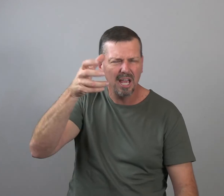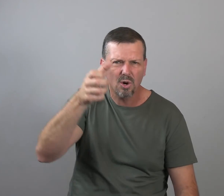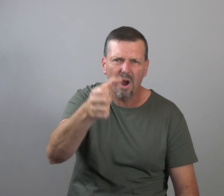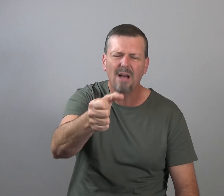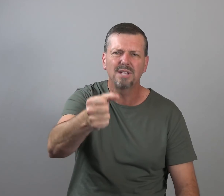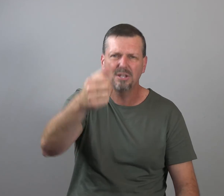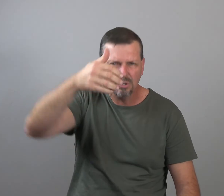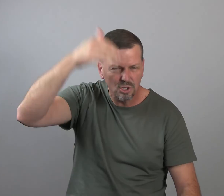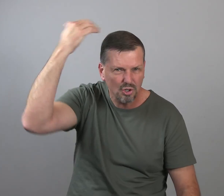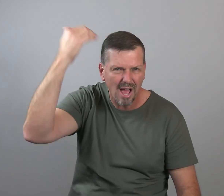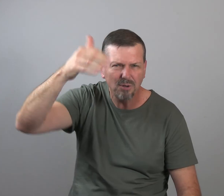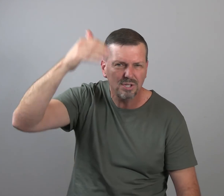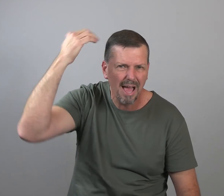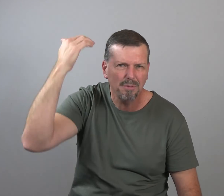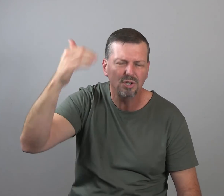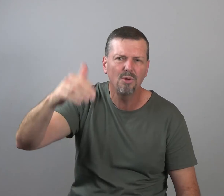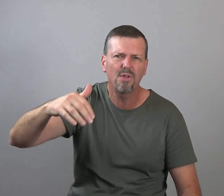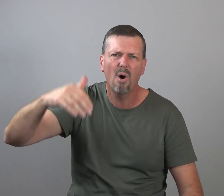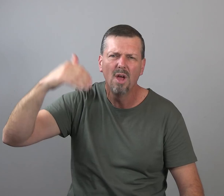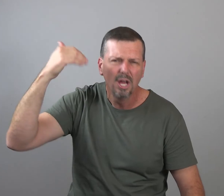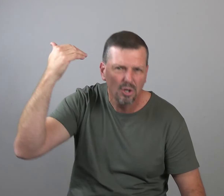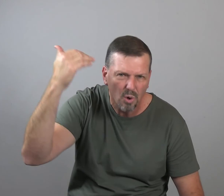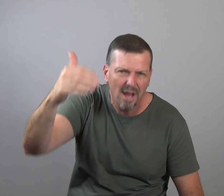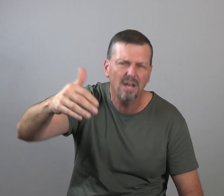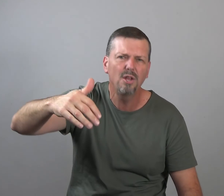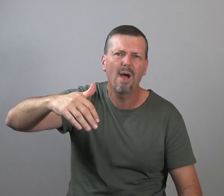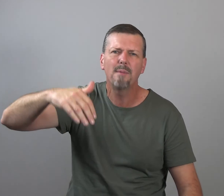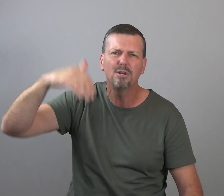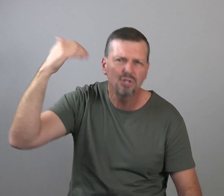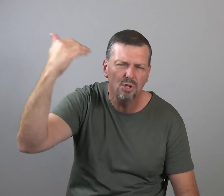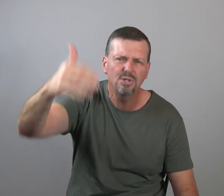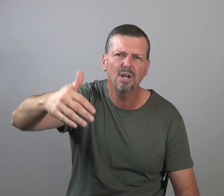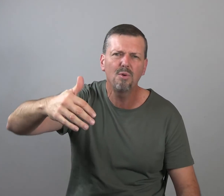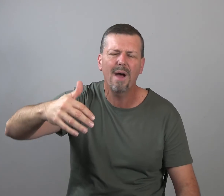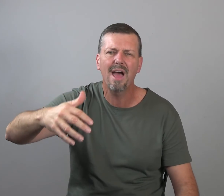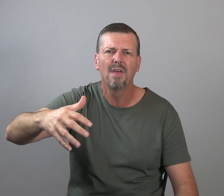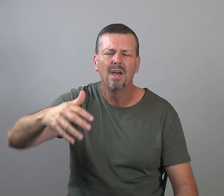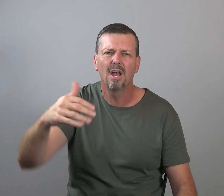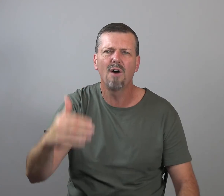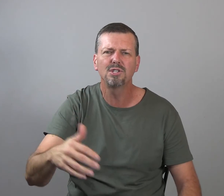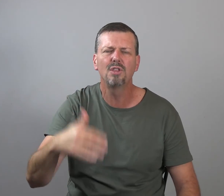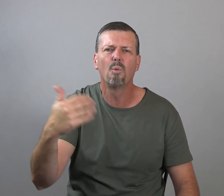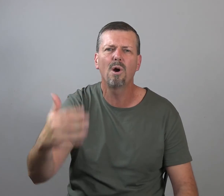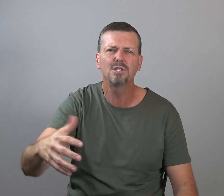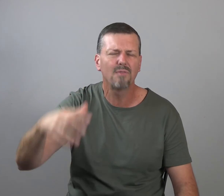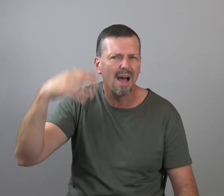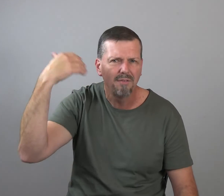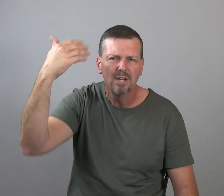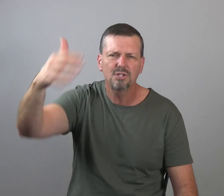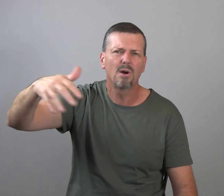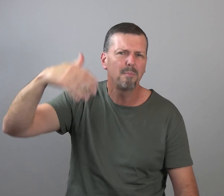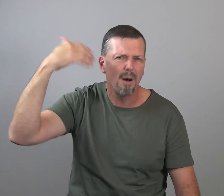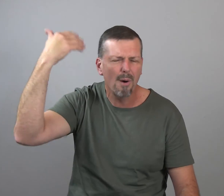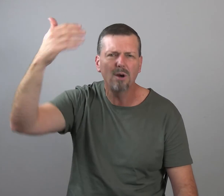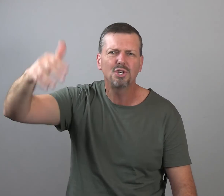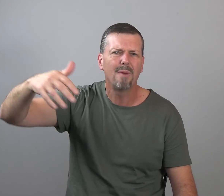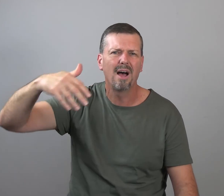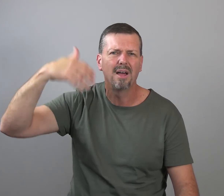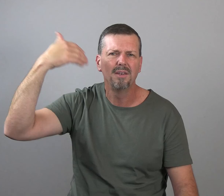It crowds out. You're trying to establish a new thought. You're creating a new habit. You're choosing a new path. And all of a sudden the worries of life start to bombard your mind.